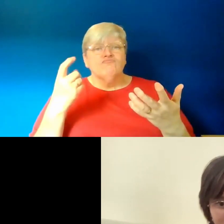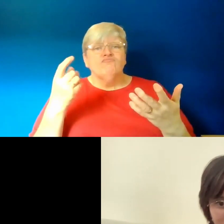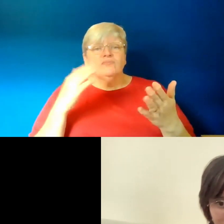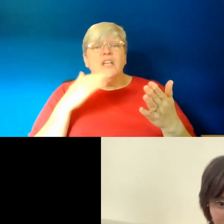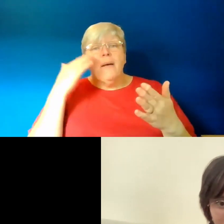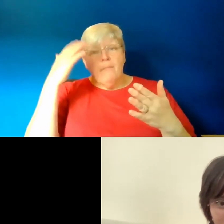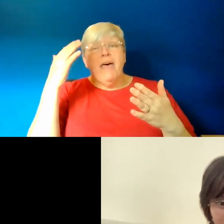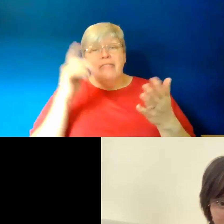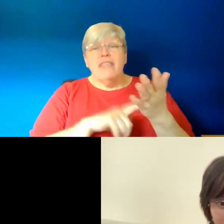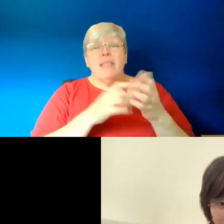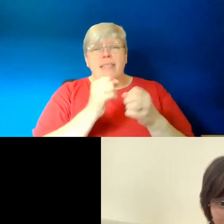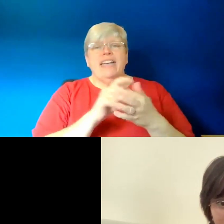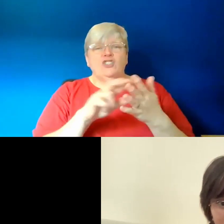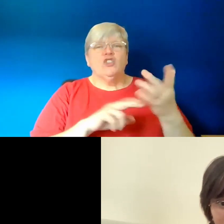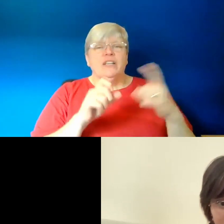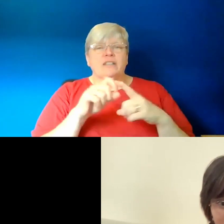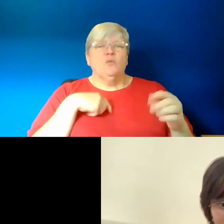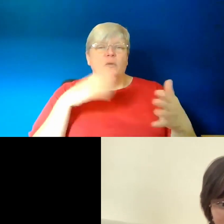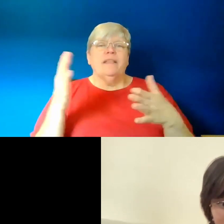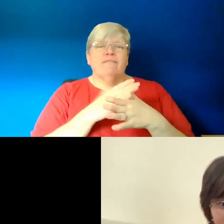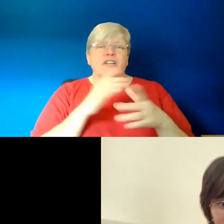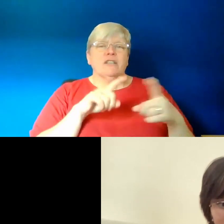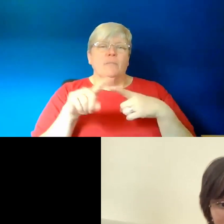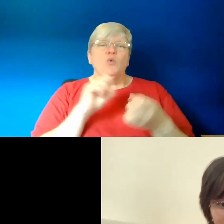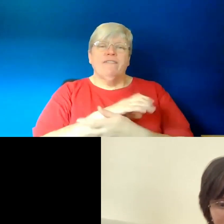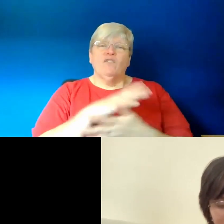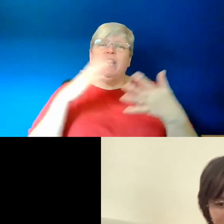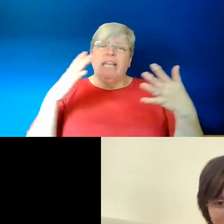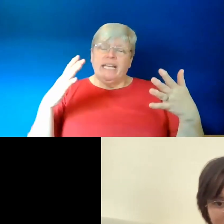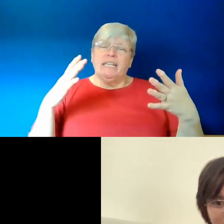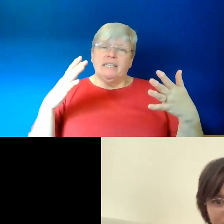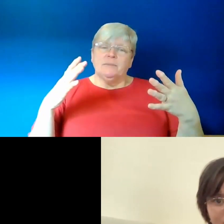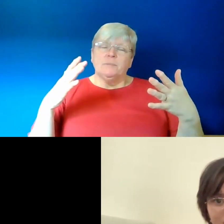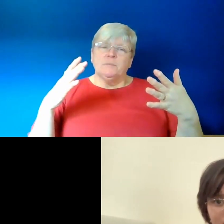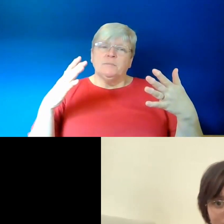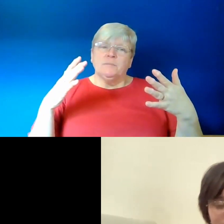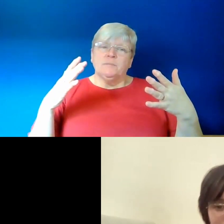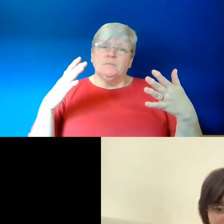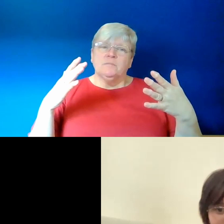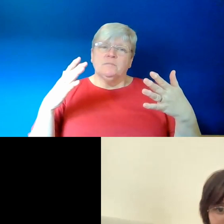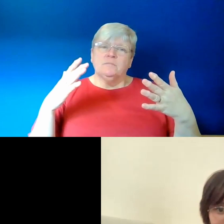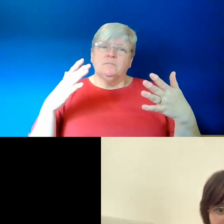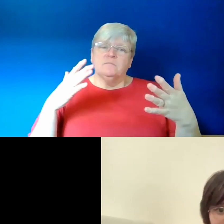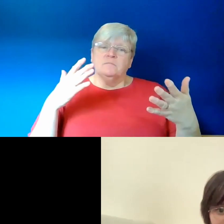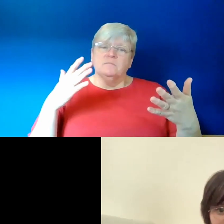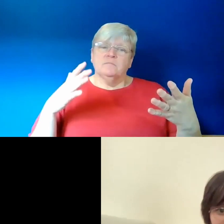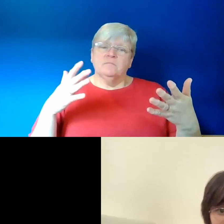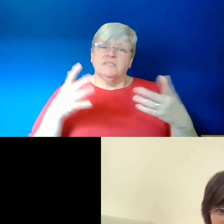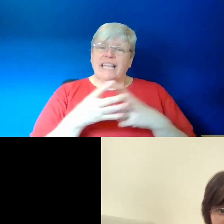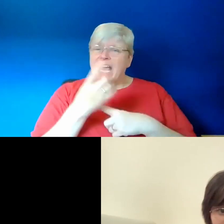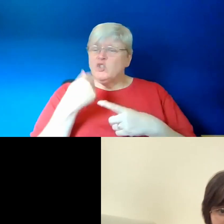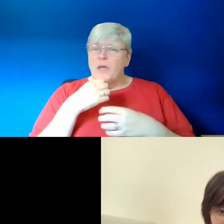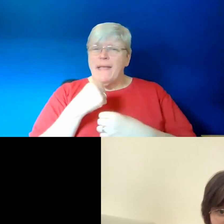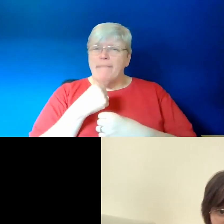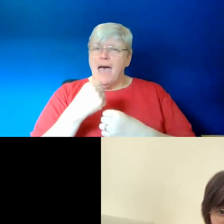and legends one would probably feel most freeing and would kind of get you in the habit